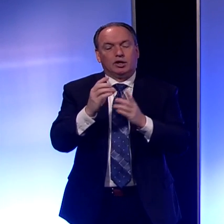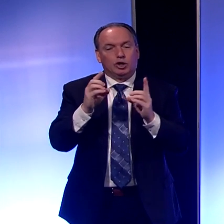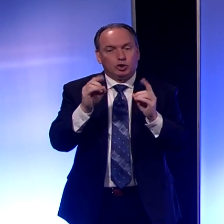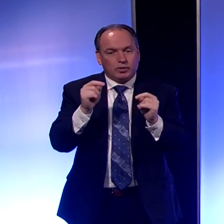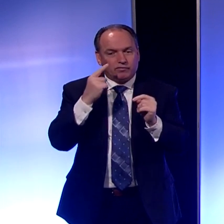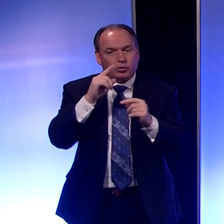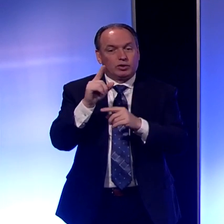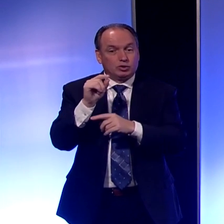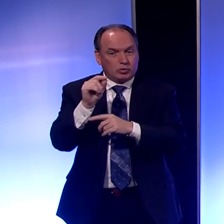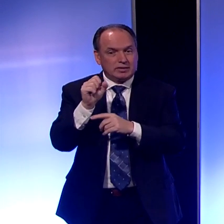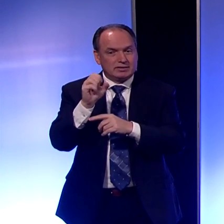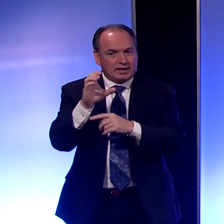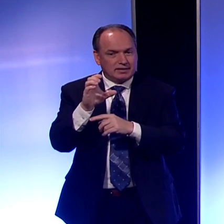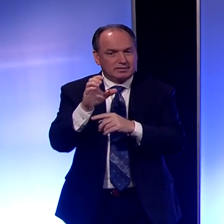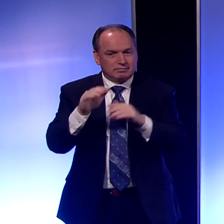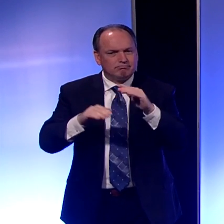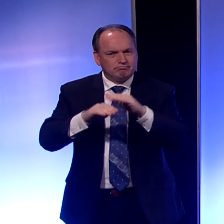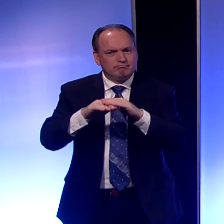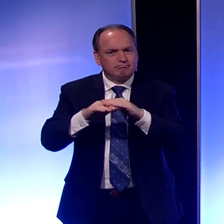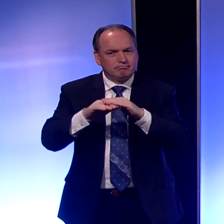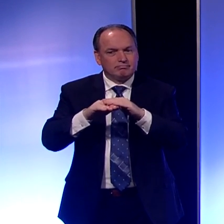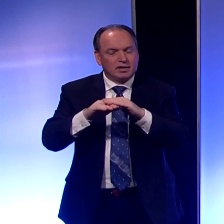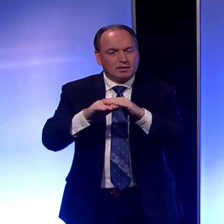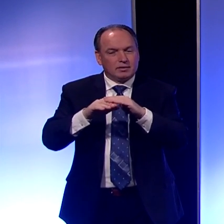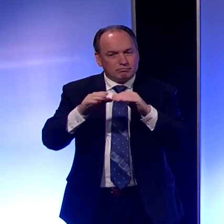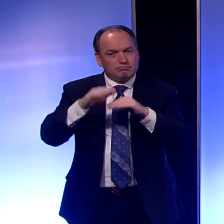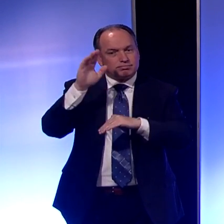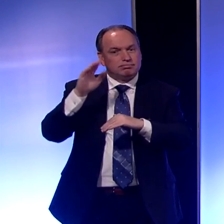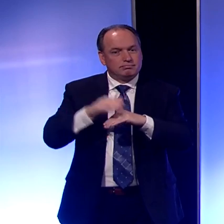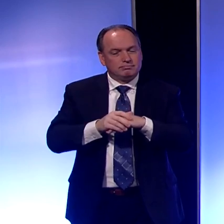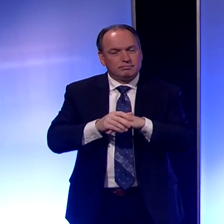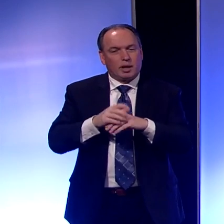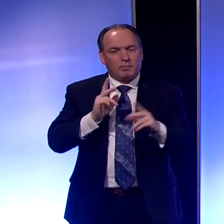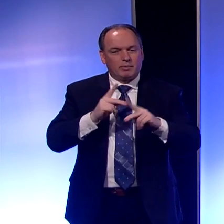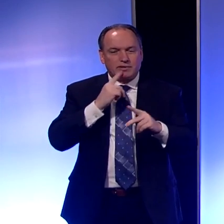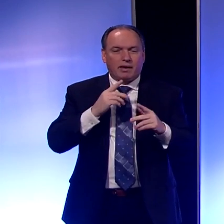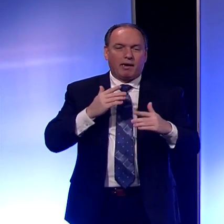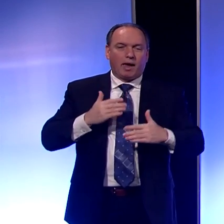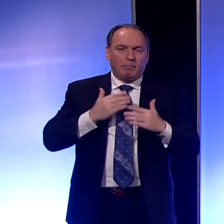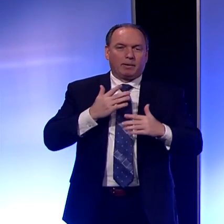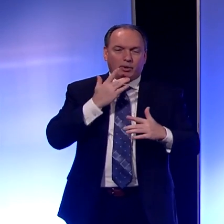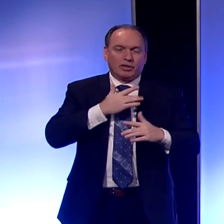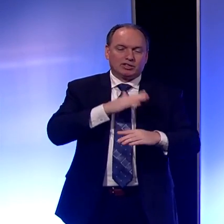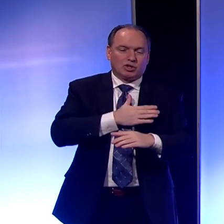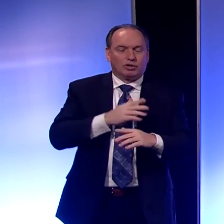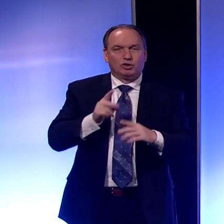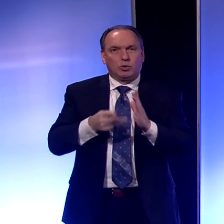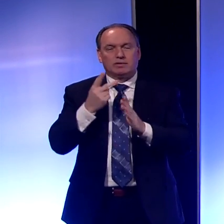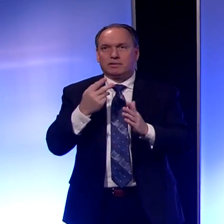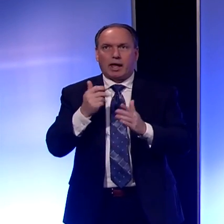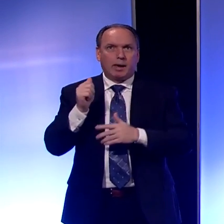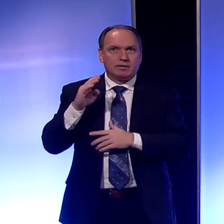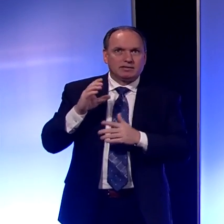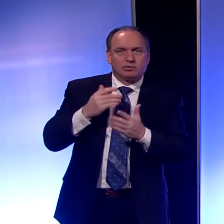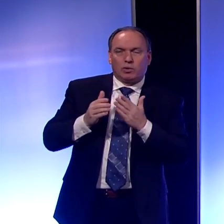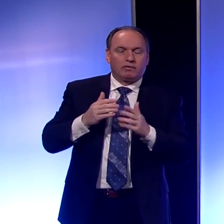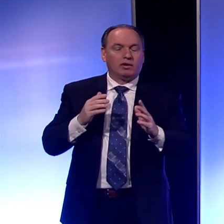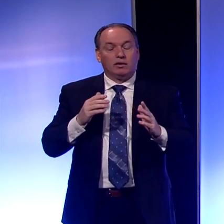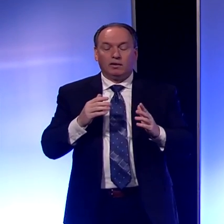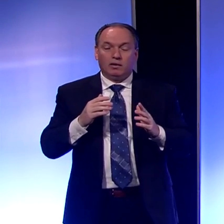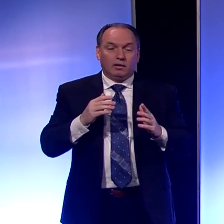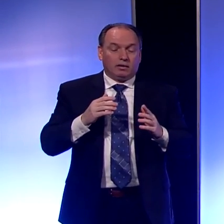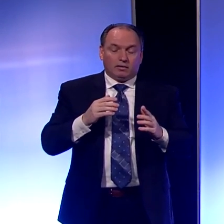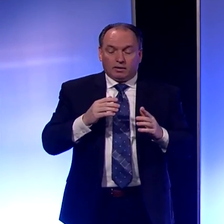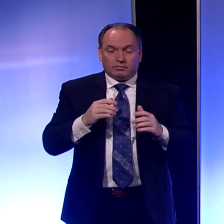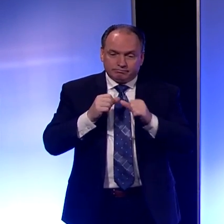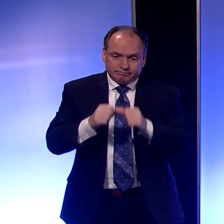for at least 20 seconds. People say happy birthday twice. I do the ABCs. Whatever makes you do it. And, you know,